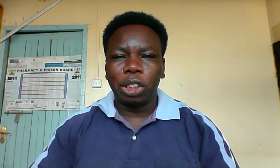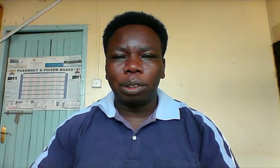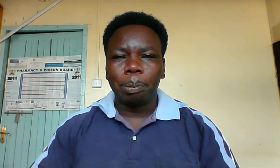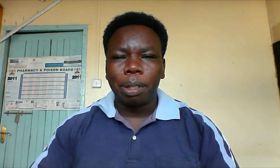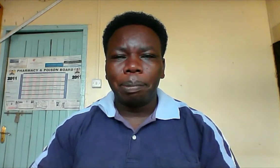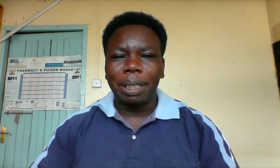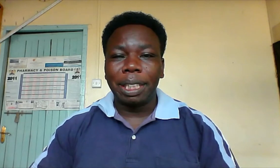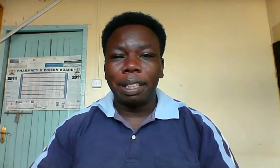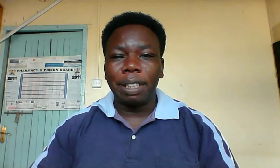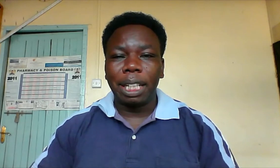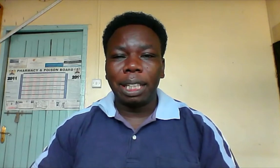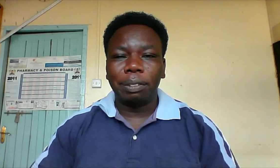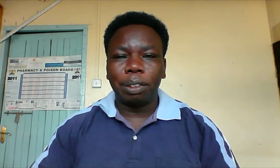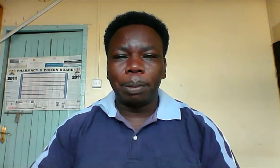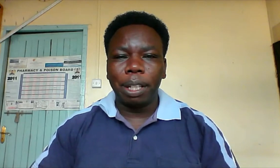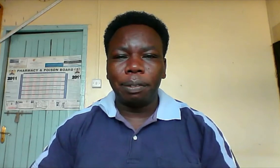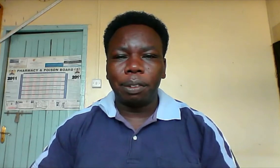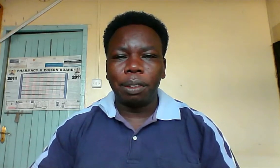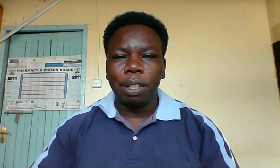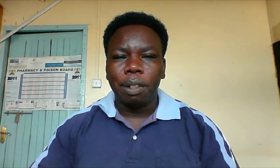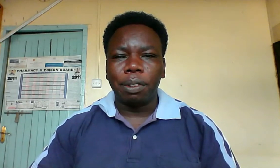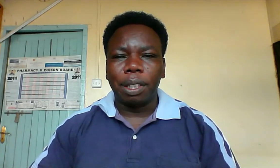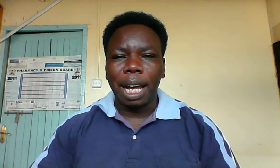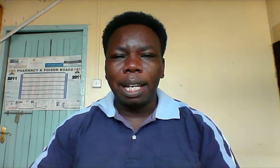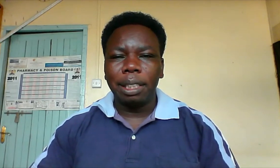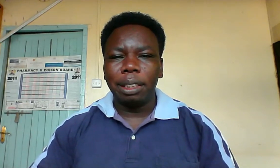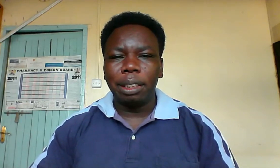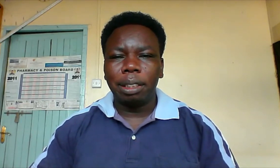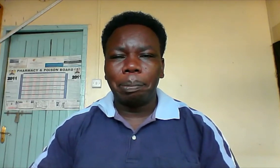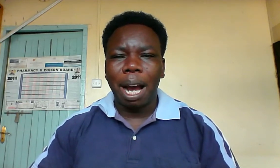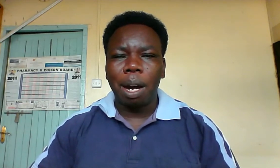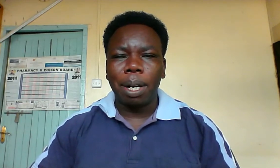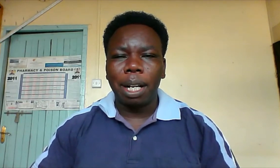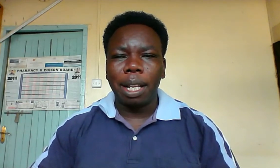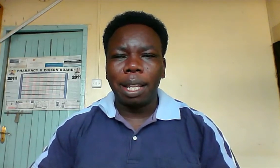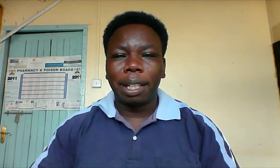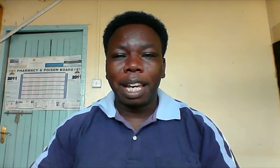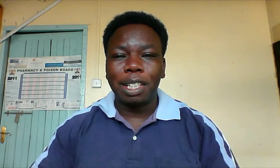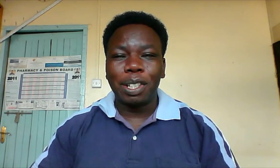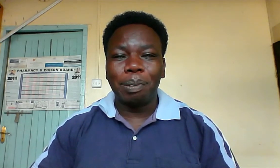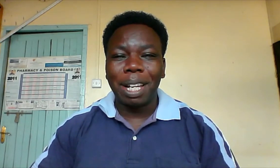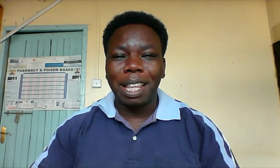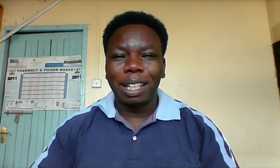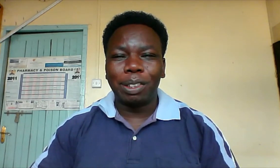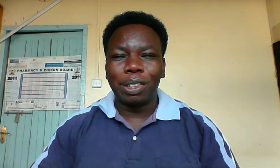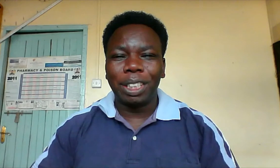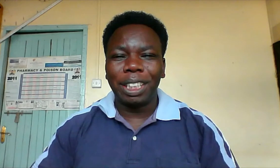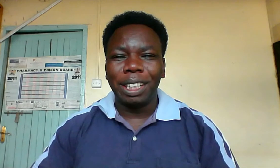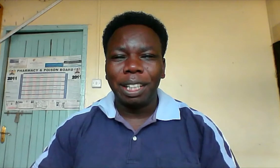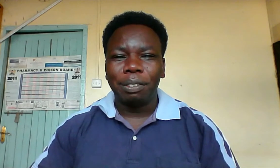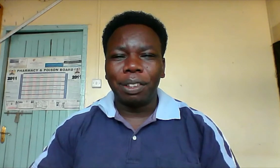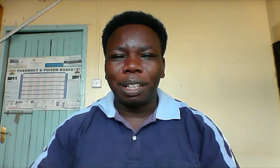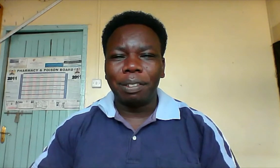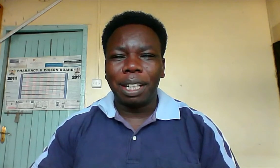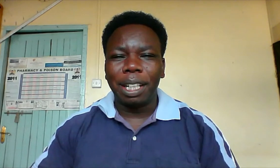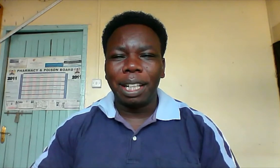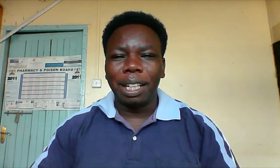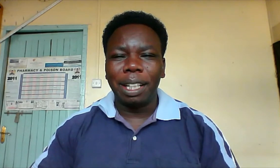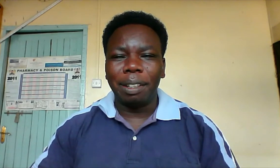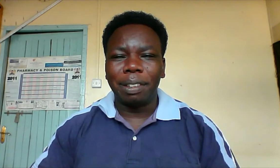but deliver us from evil for thine is the power the kingdom and the glory forever and ever